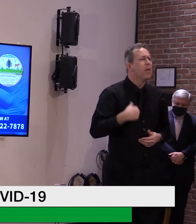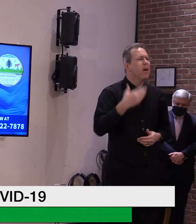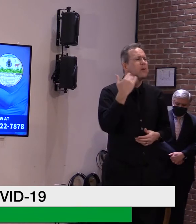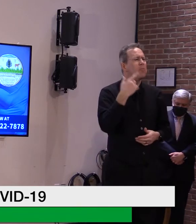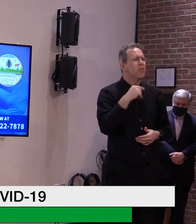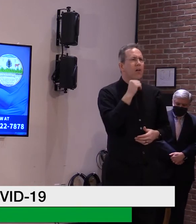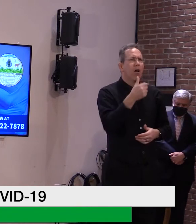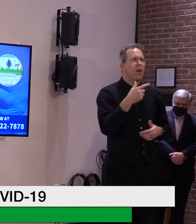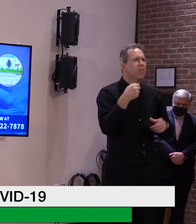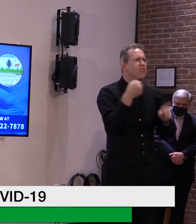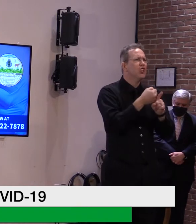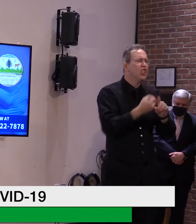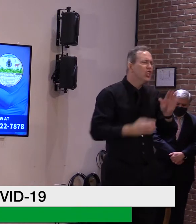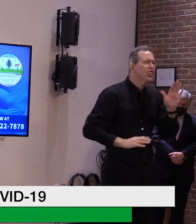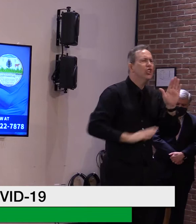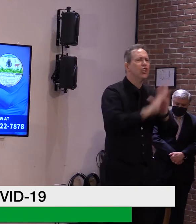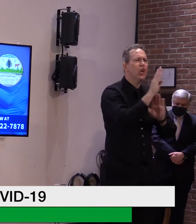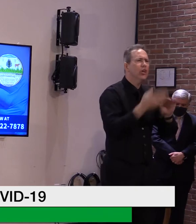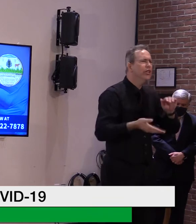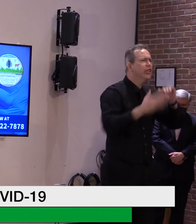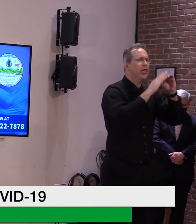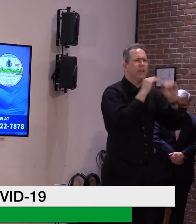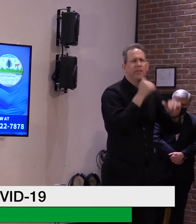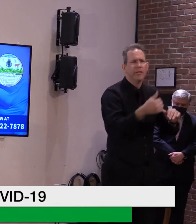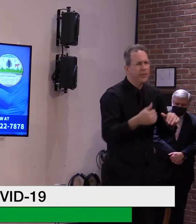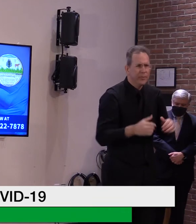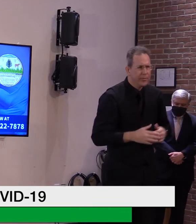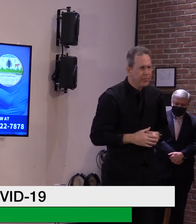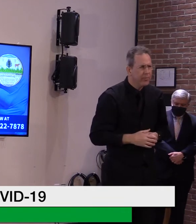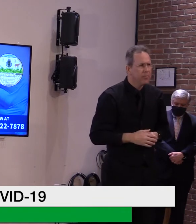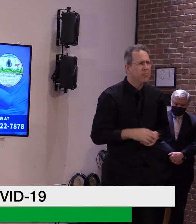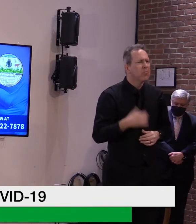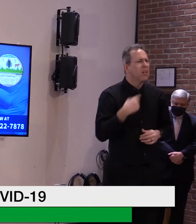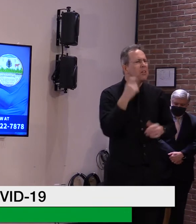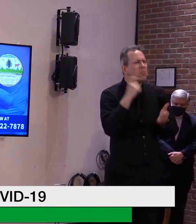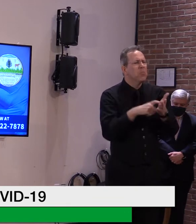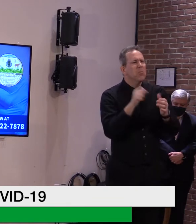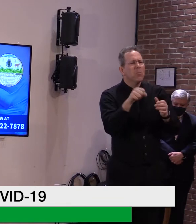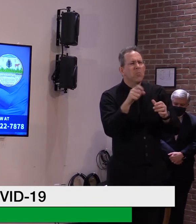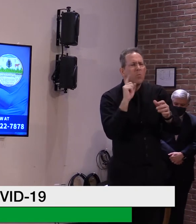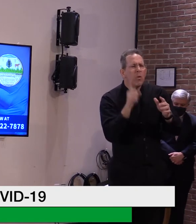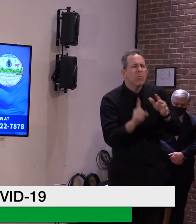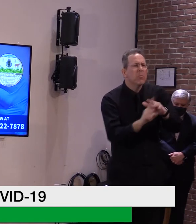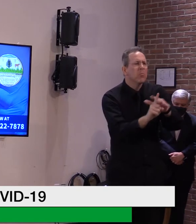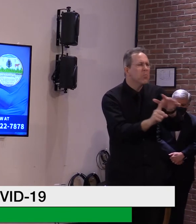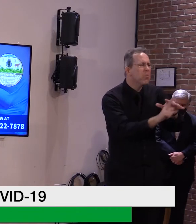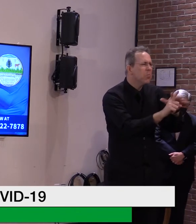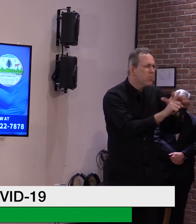cases. Um, but, uh, the death rate is what we've been hospitalization and death rate is what we've been watching.